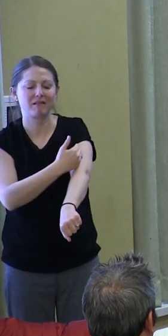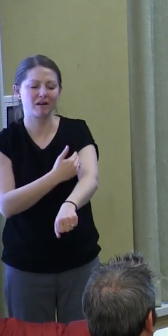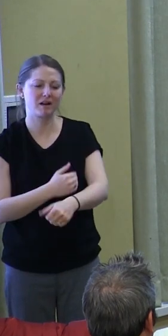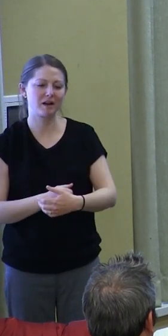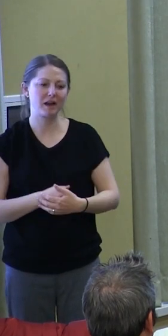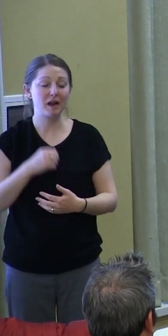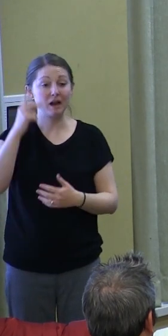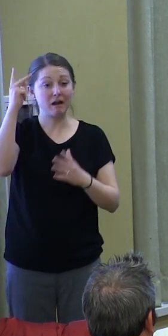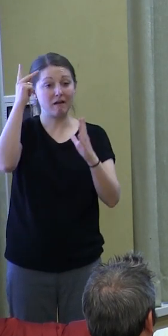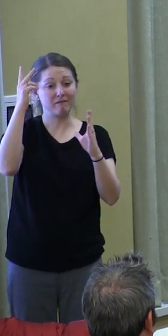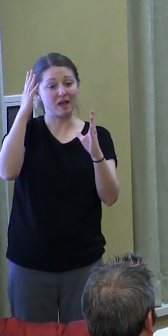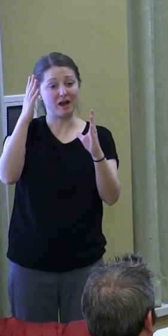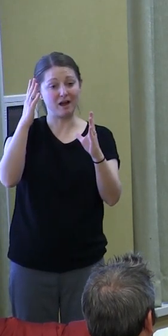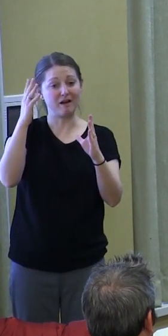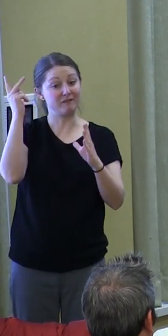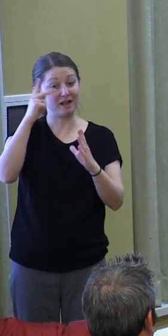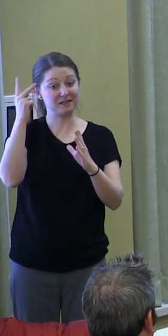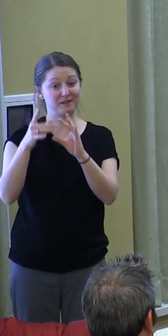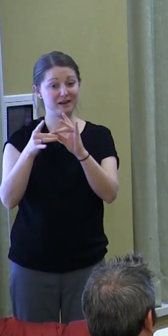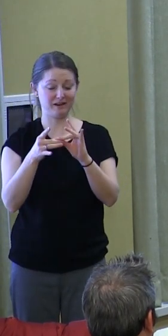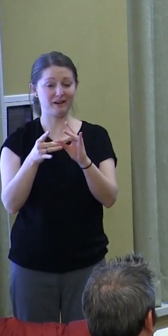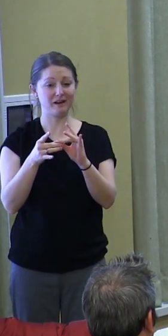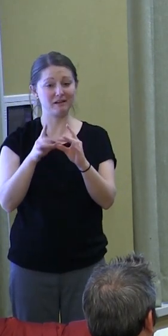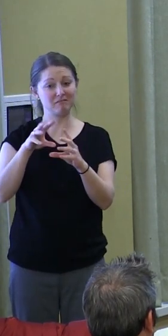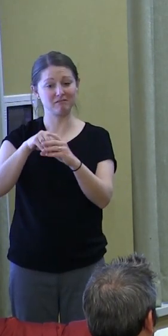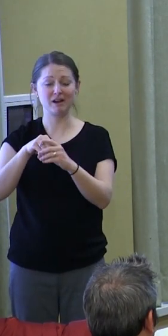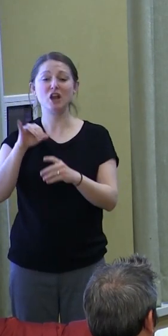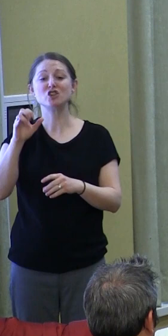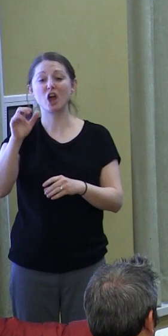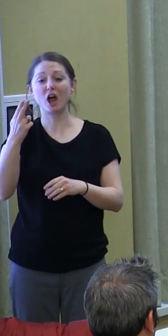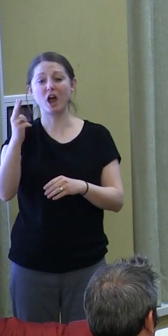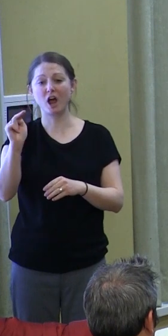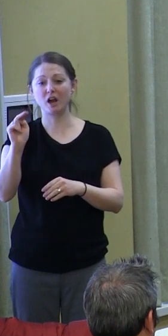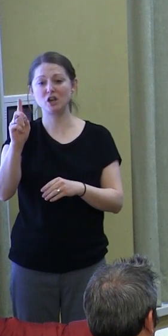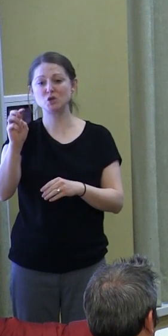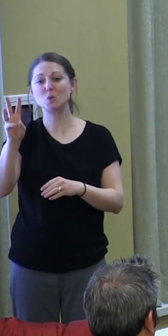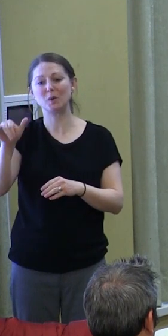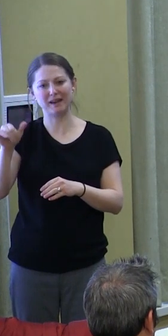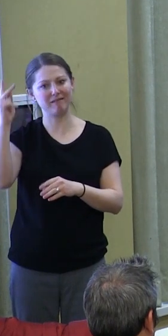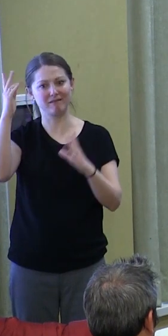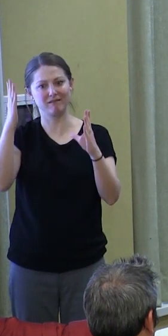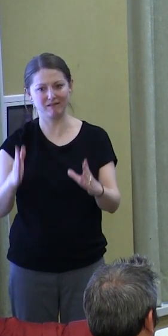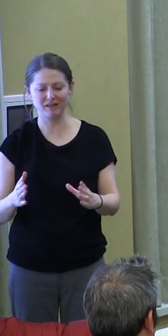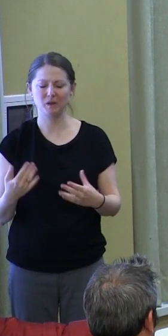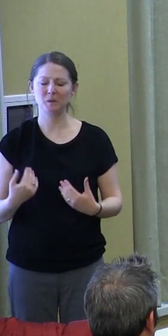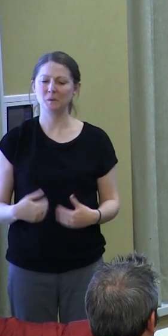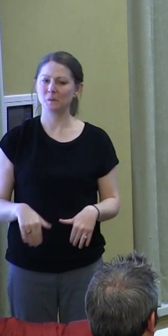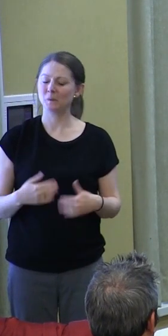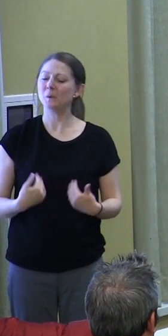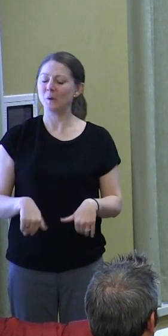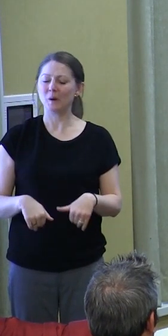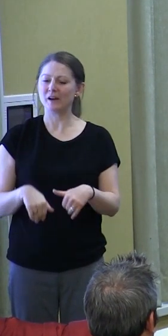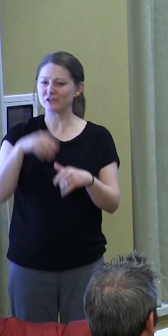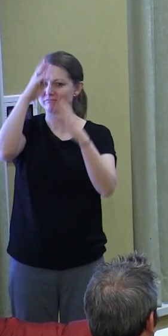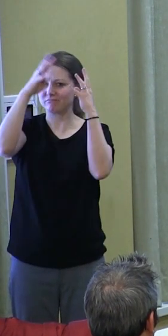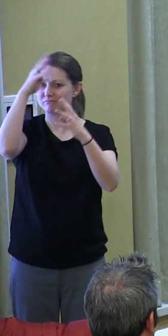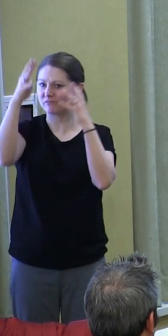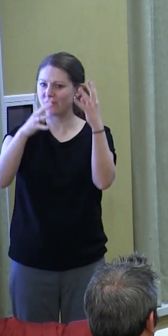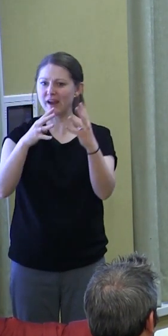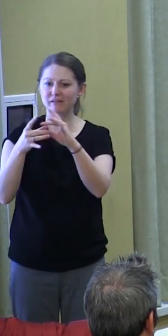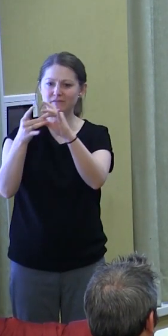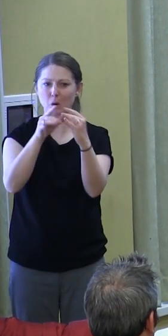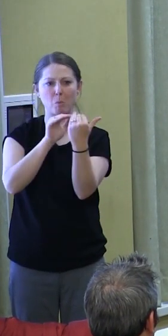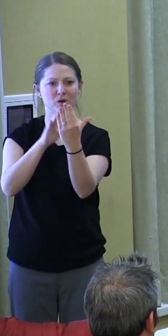philosophy of pragmatist John Dewey, who was also a pioneer in innovative approaches to education.